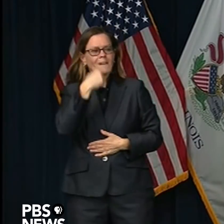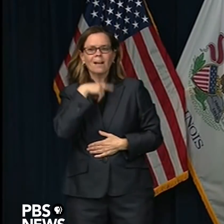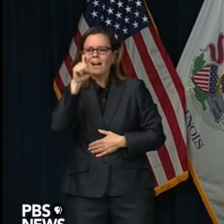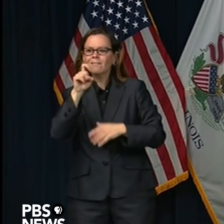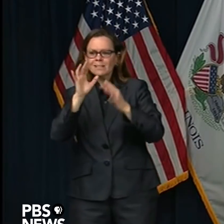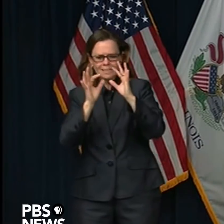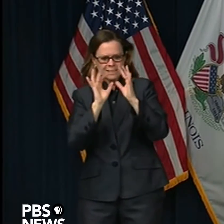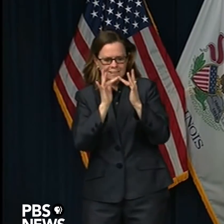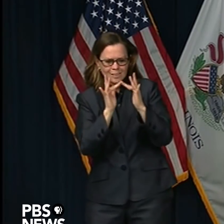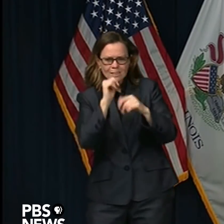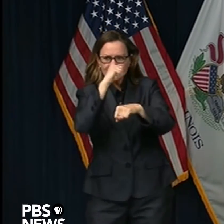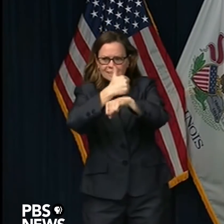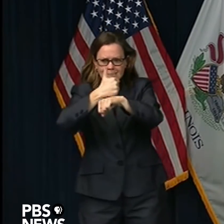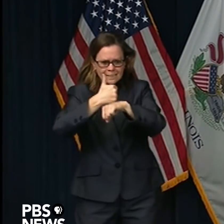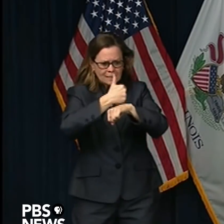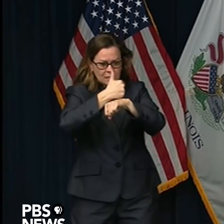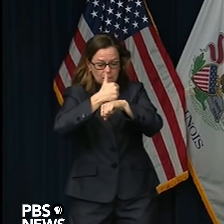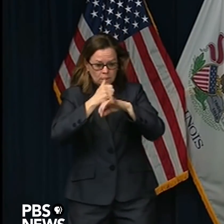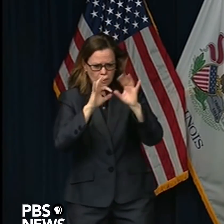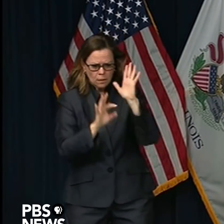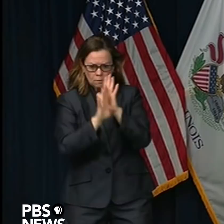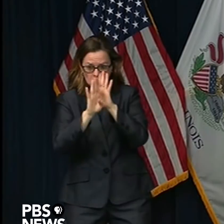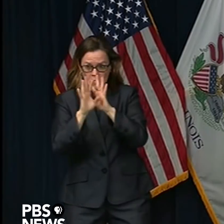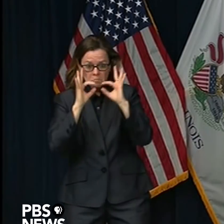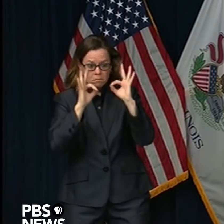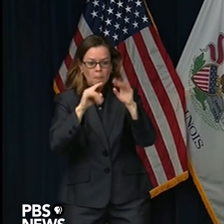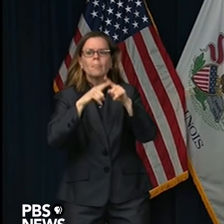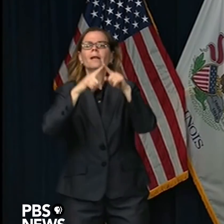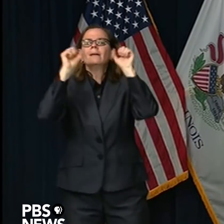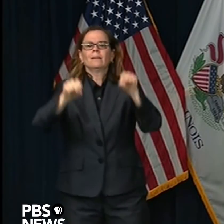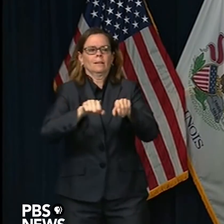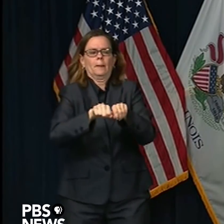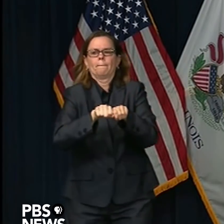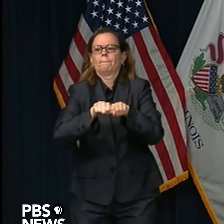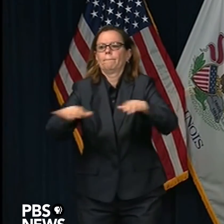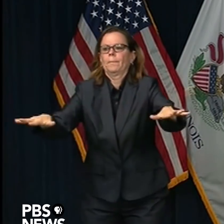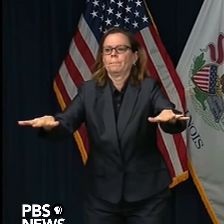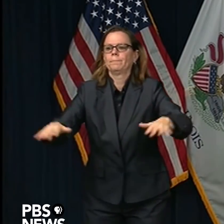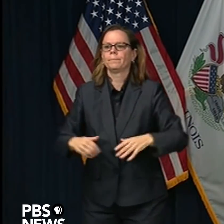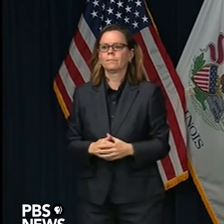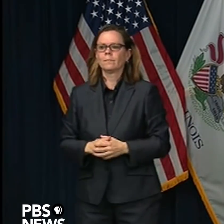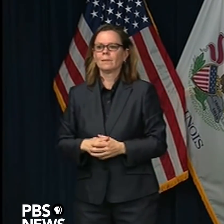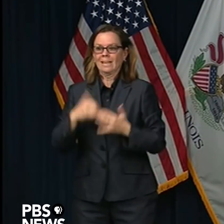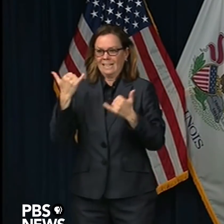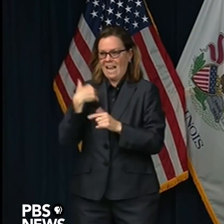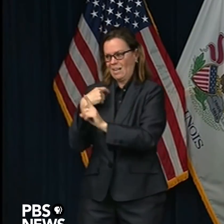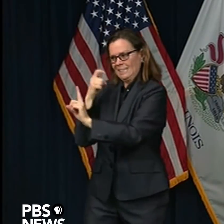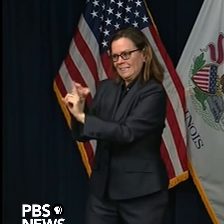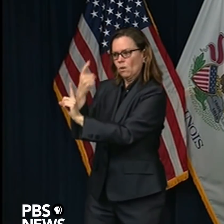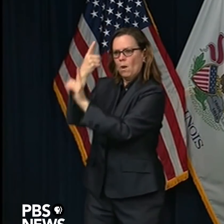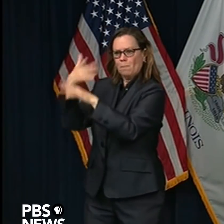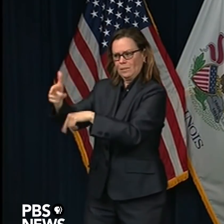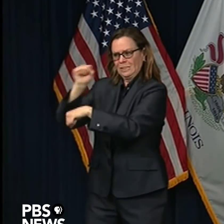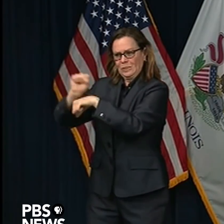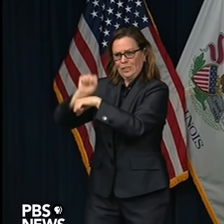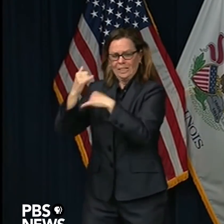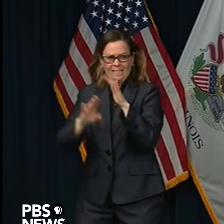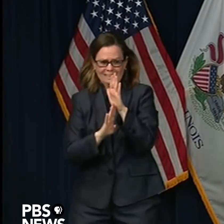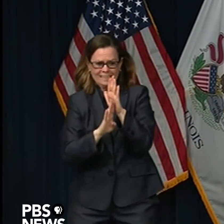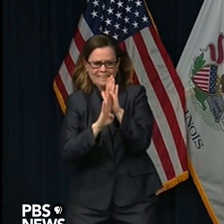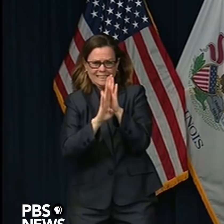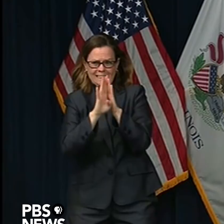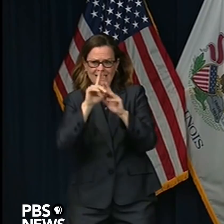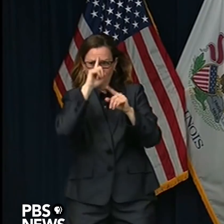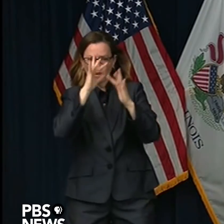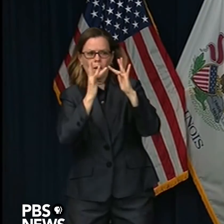provider who can build the system for us, and it'll be up in the coming weeks. Okay. So coming weeks, kind of the timeline for that?